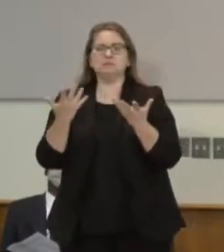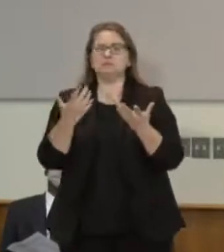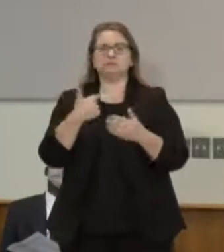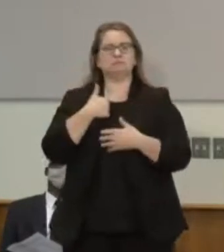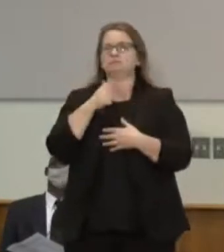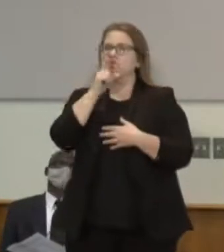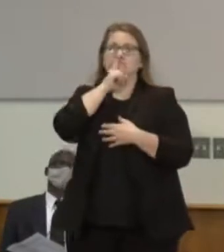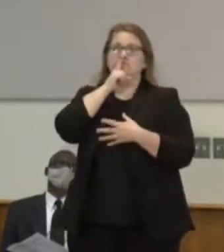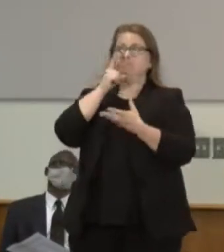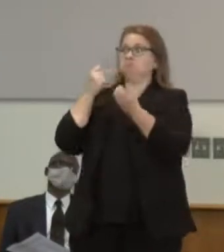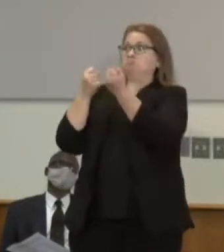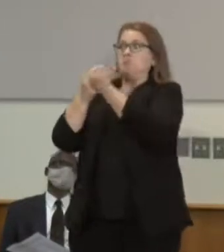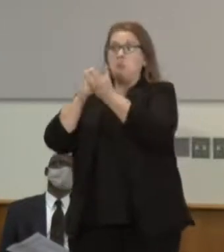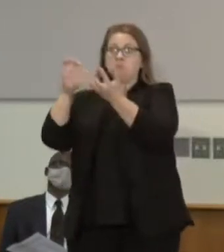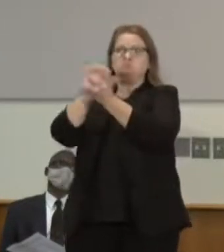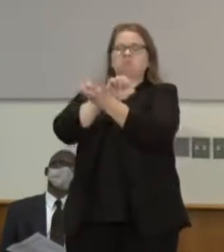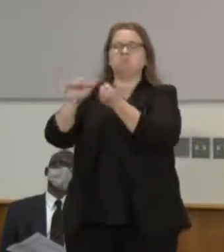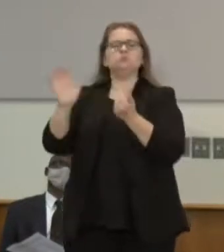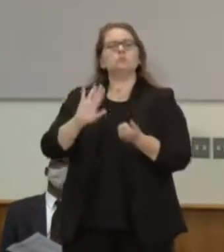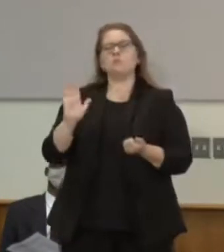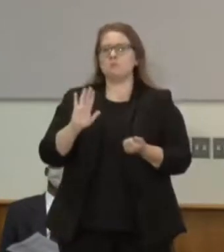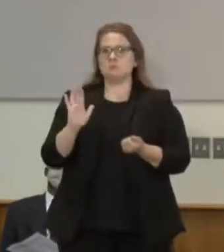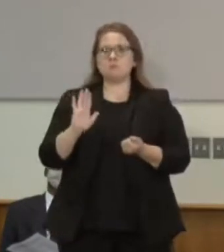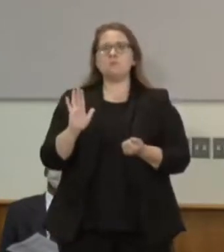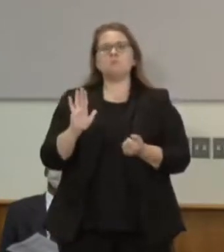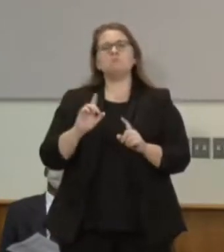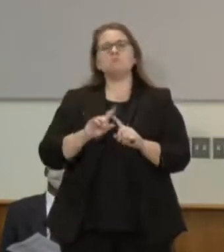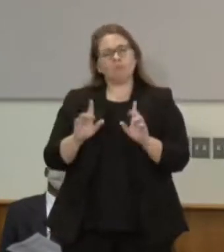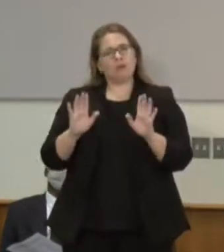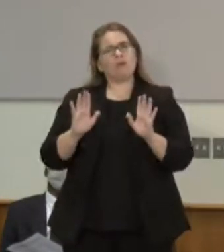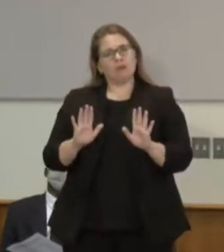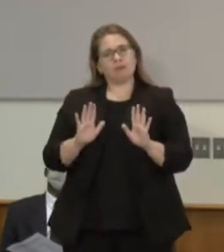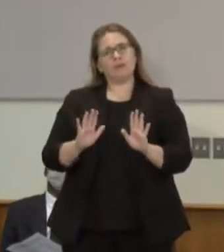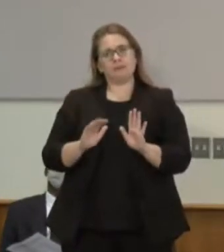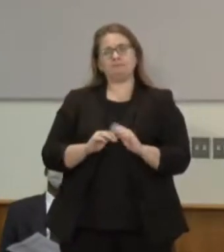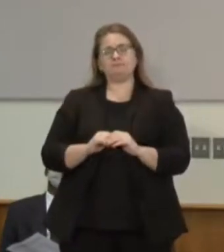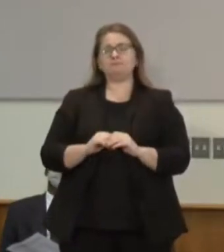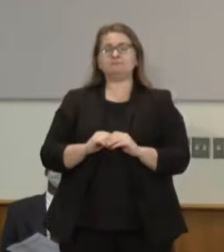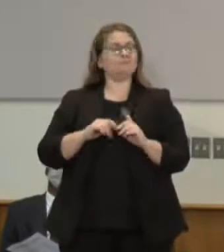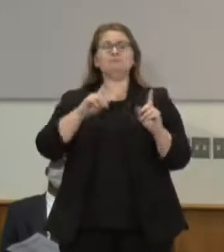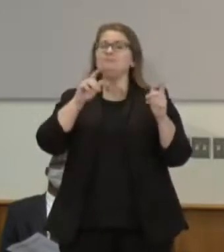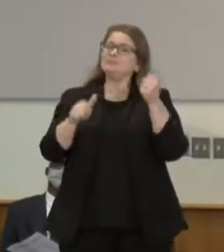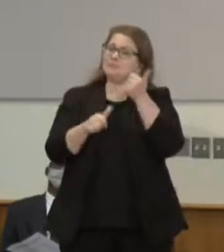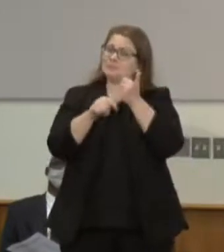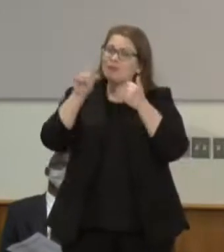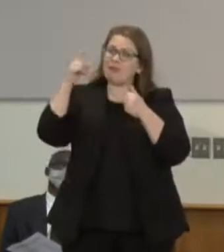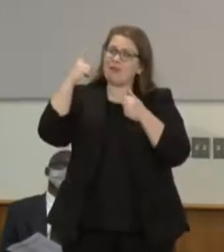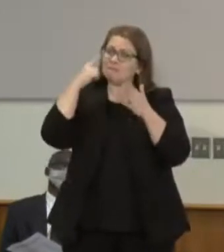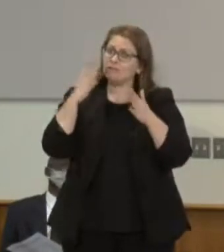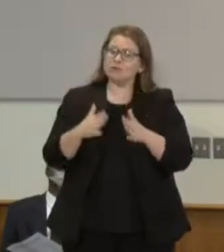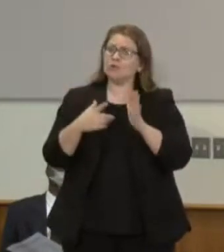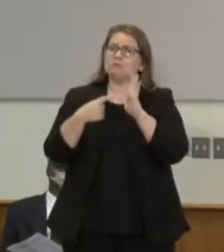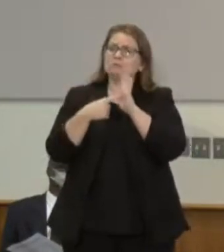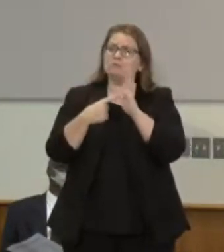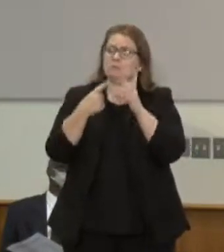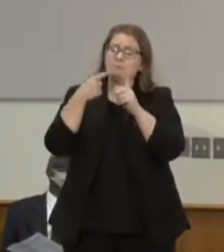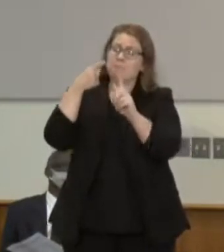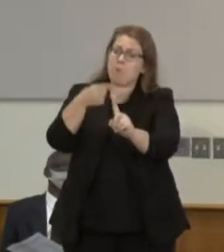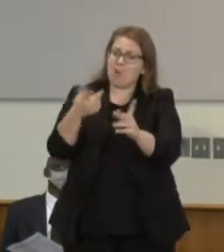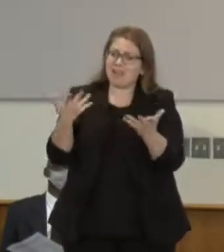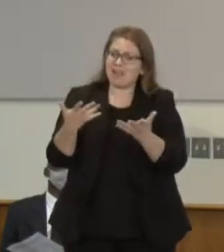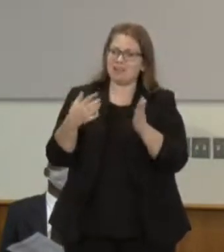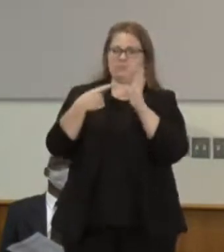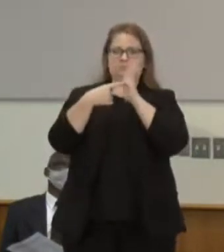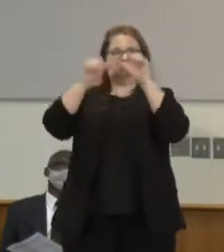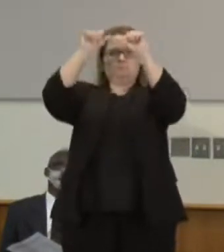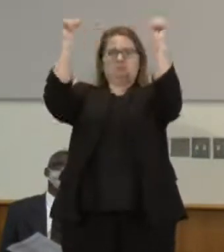lieutenant governor's point on this is that what that symbolizes and what we haven't talked about can lead to those types